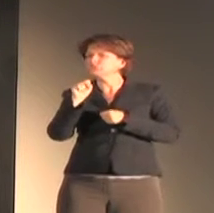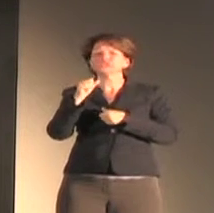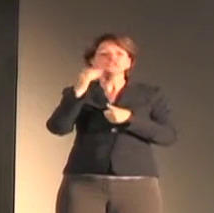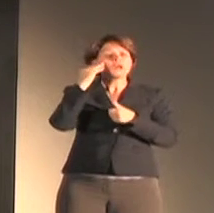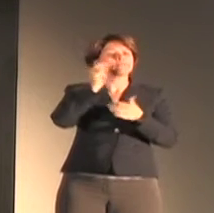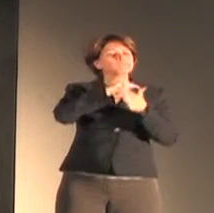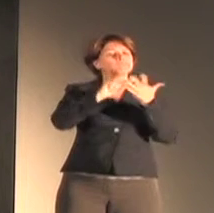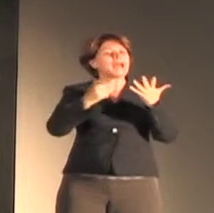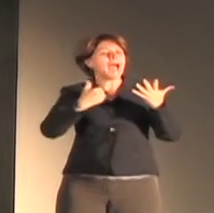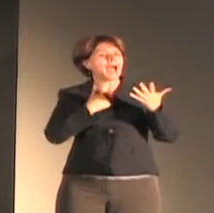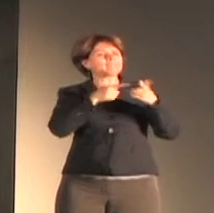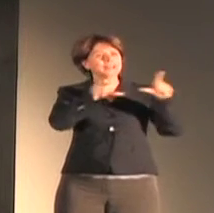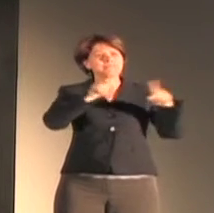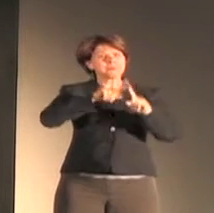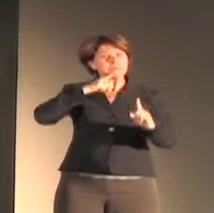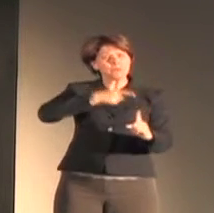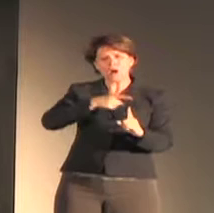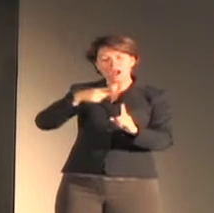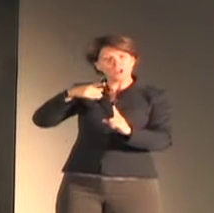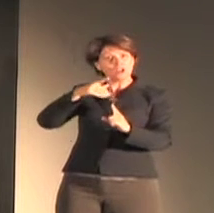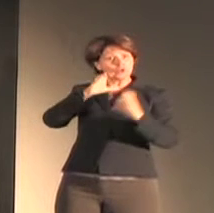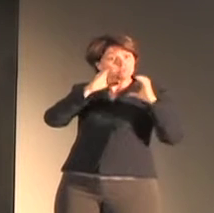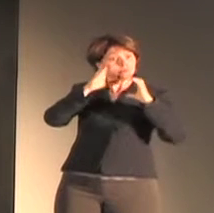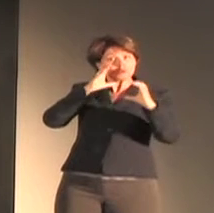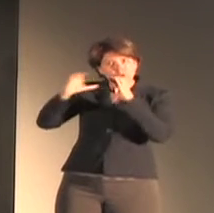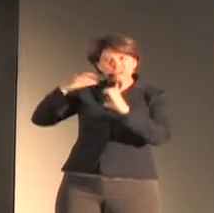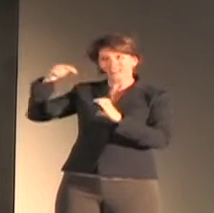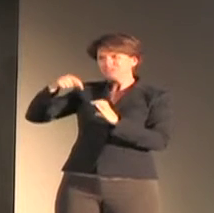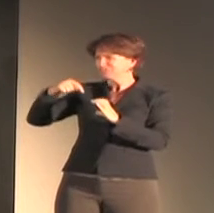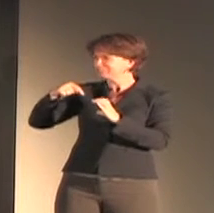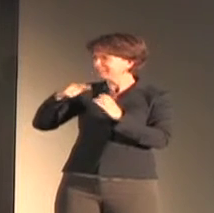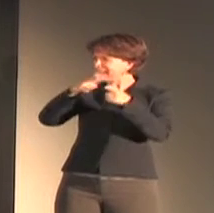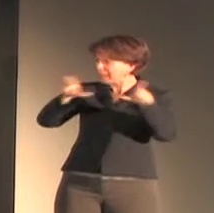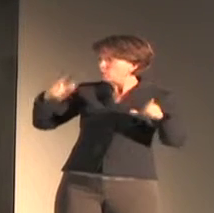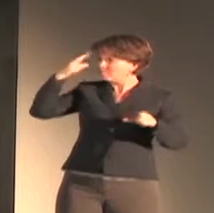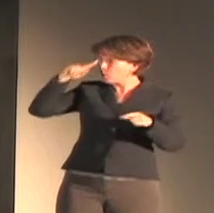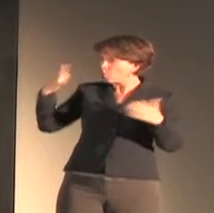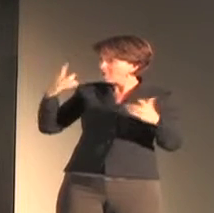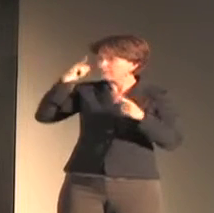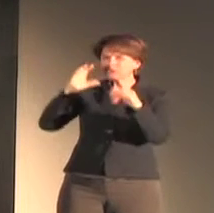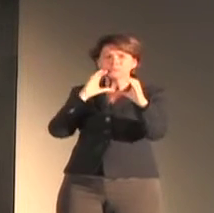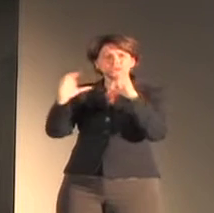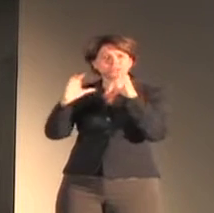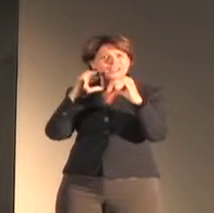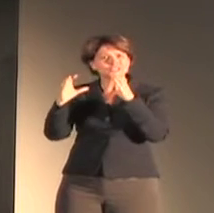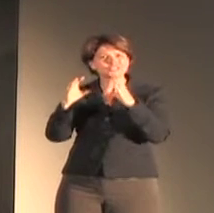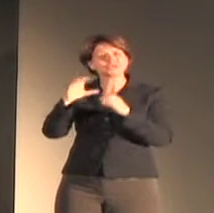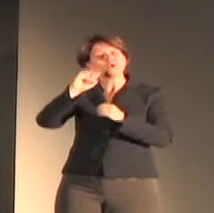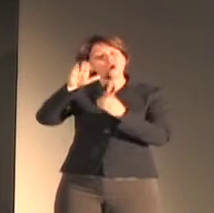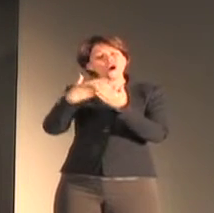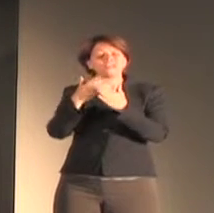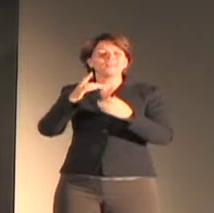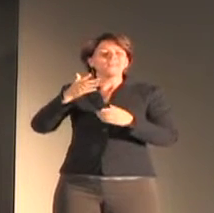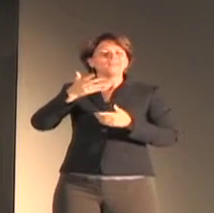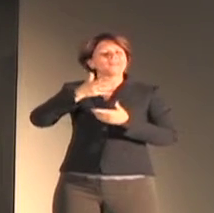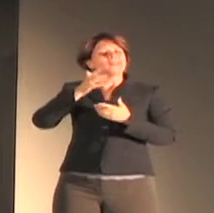speakers communicate with each other. And do all those social, cultural, linguistic things that human beings do.